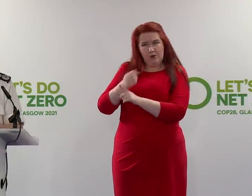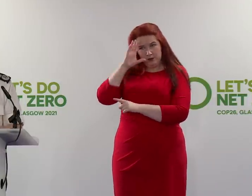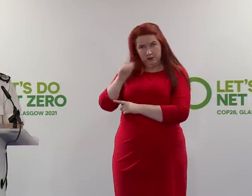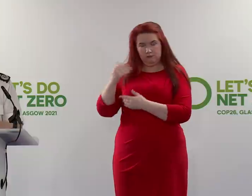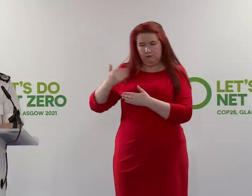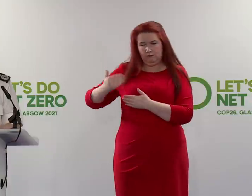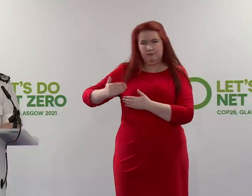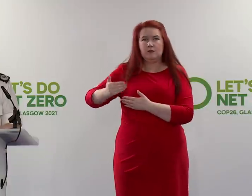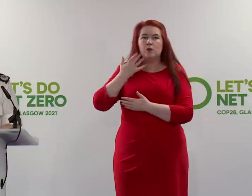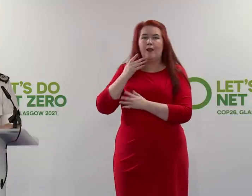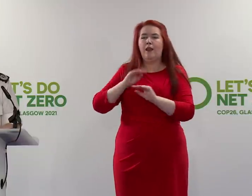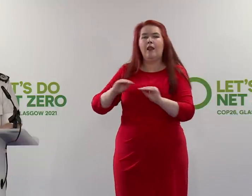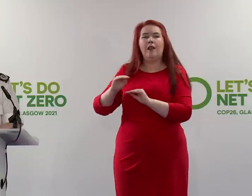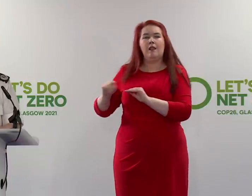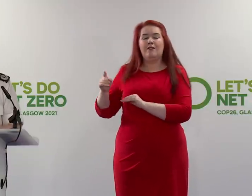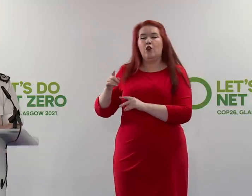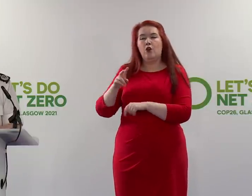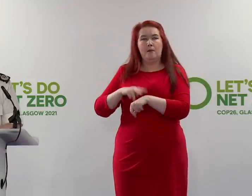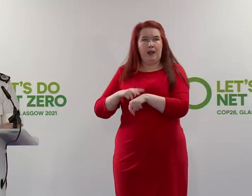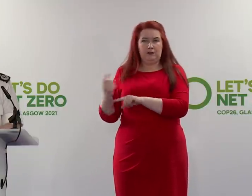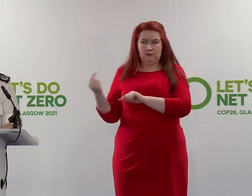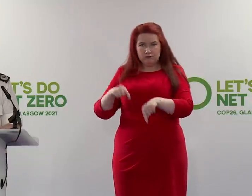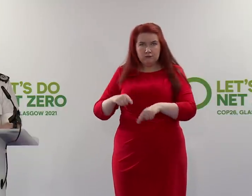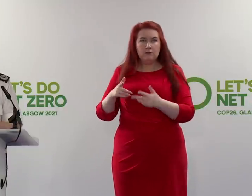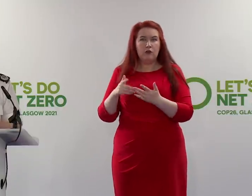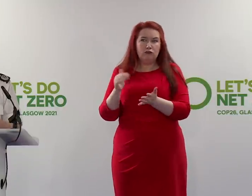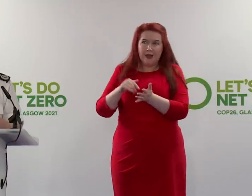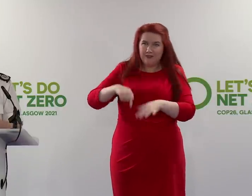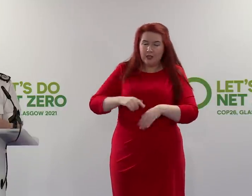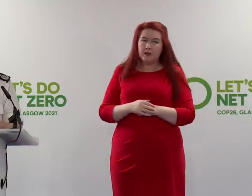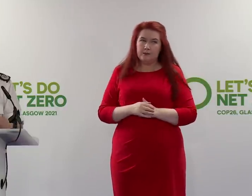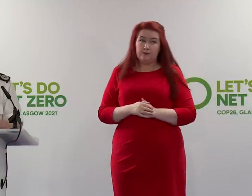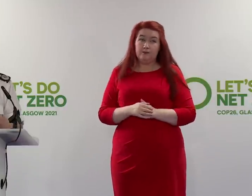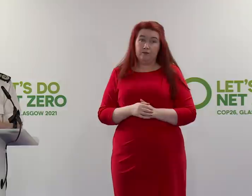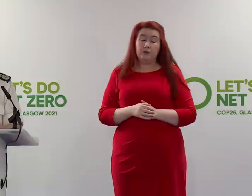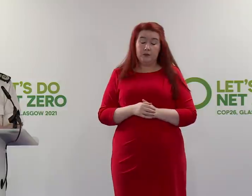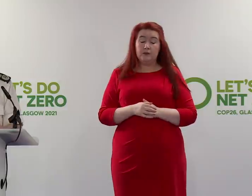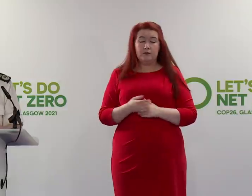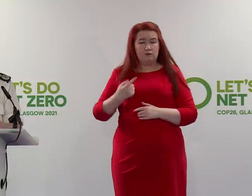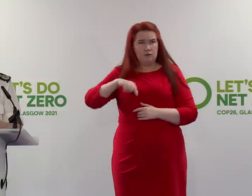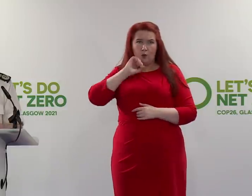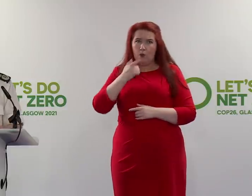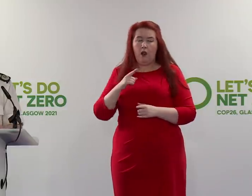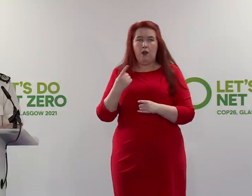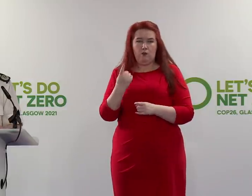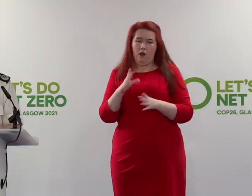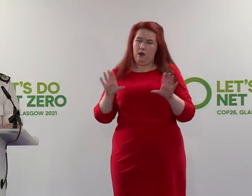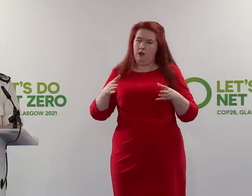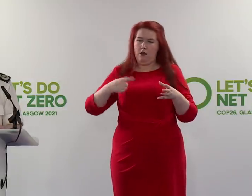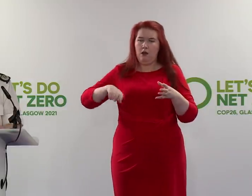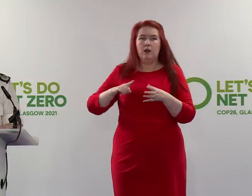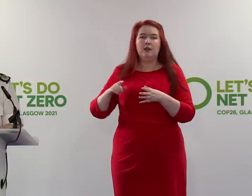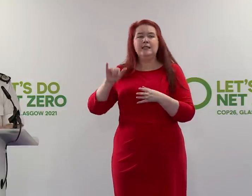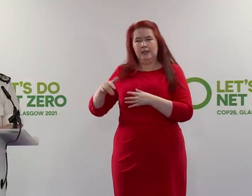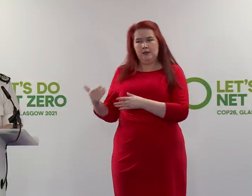very stage and post when officers attend and officers are here. So we will be working as a single entity with the mutual aid that's